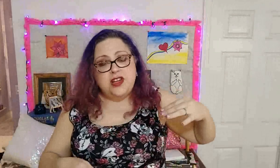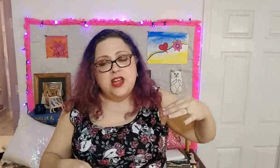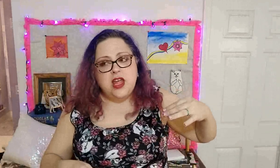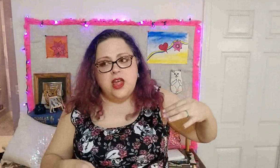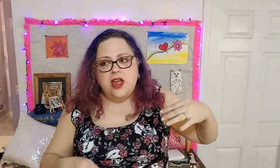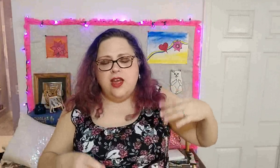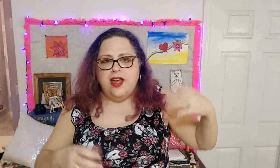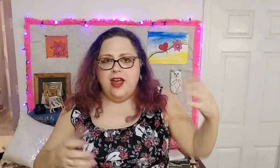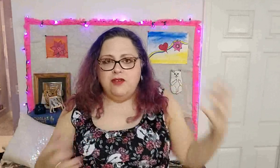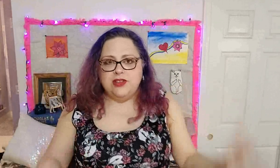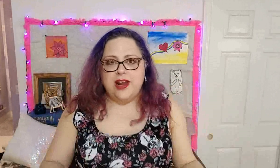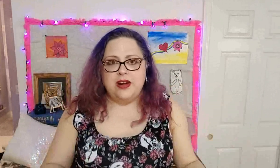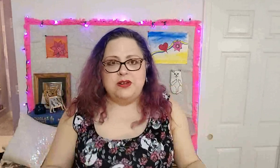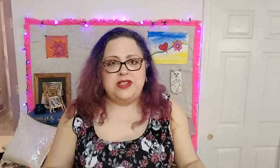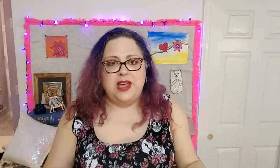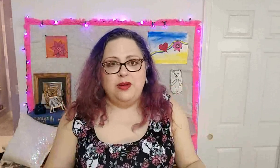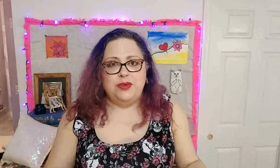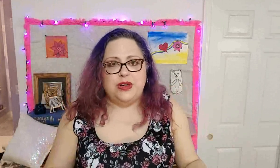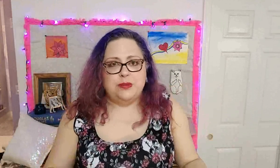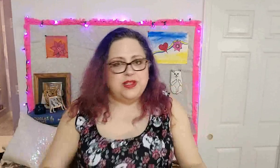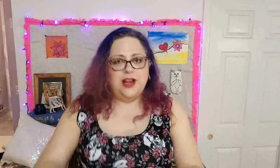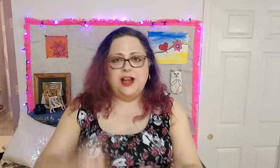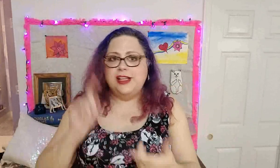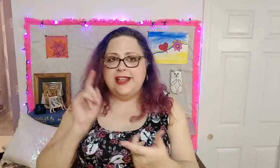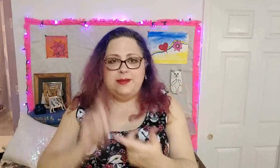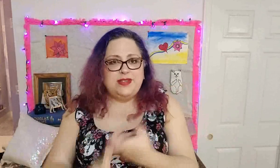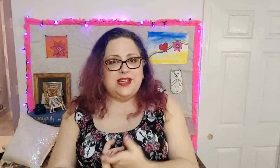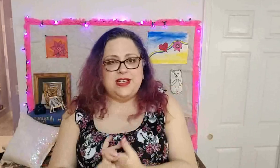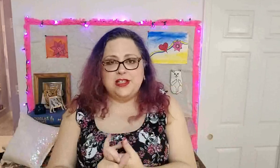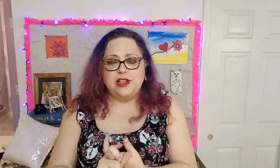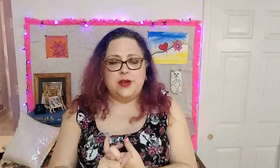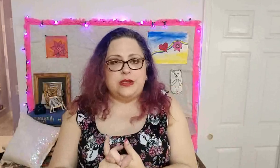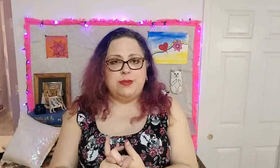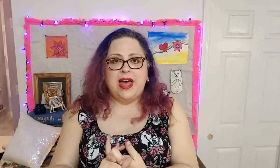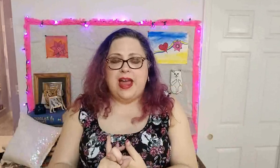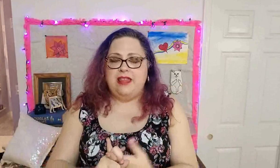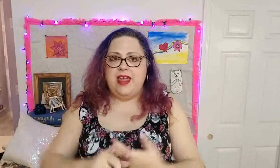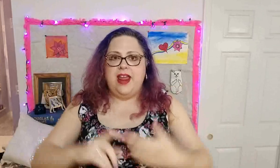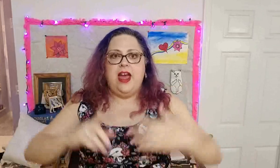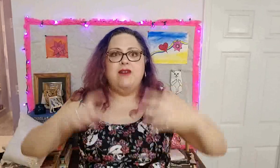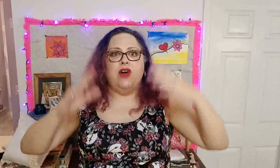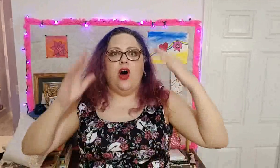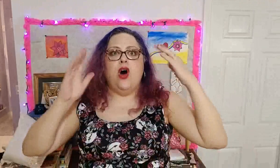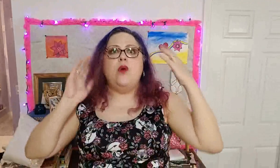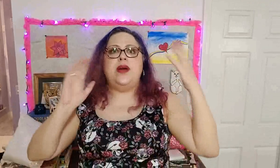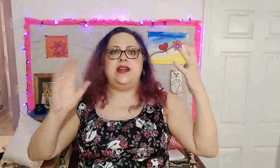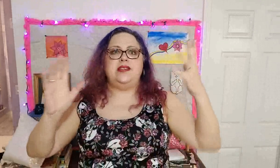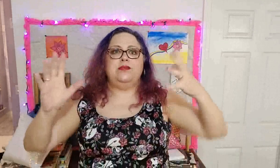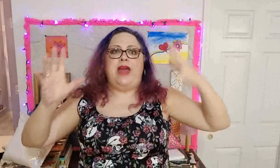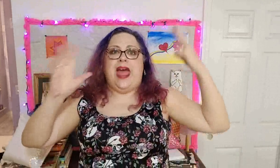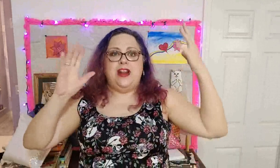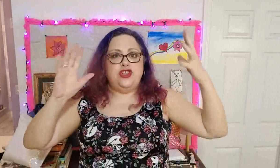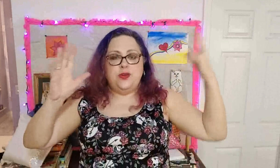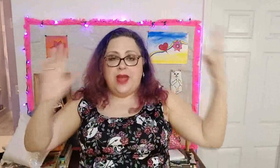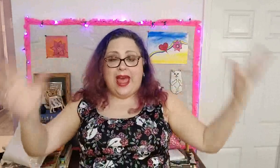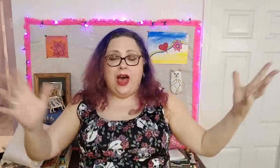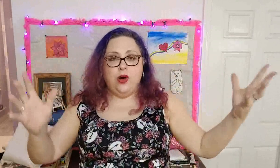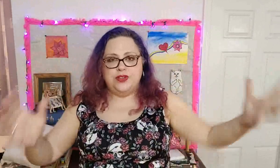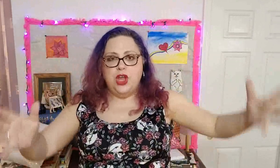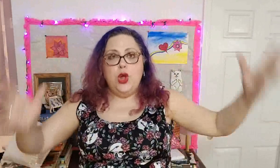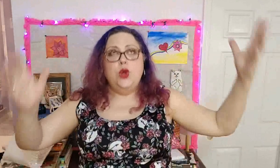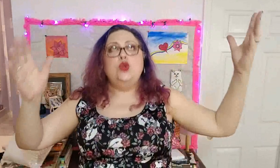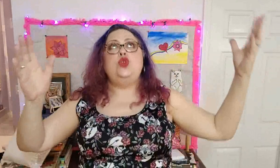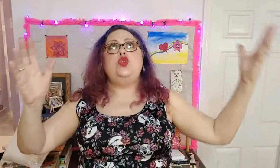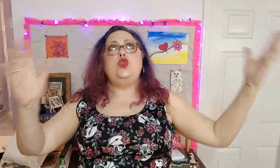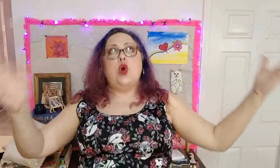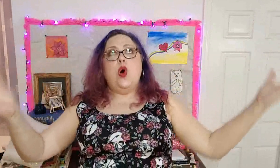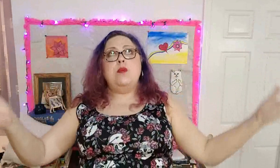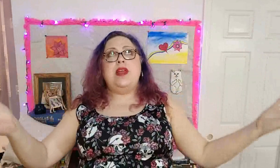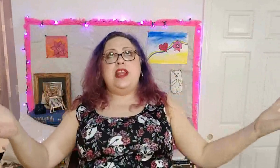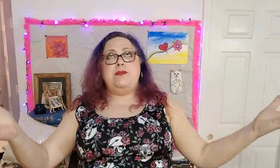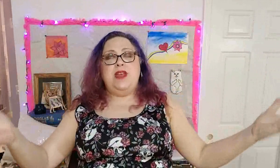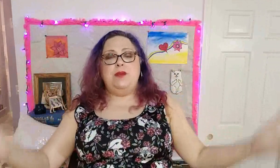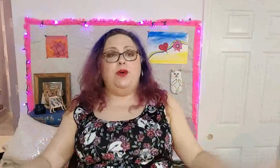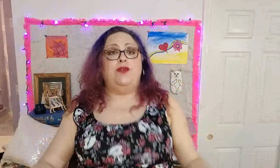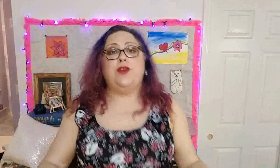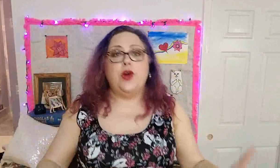have a lot of hotel rooms. Clemson is close by. They have always had to house so many people for